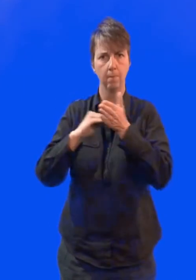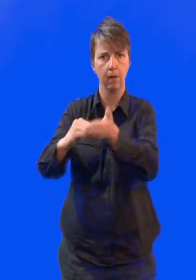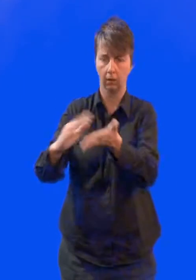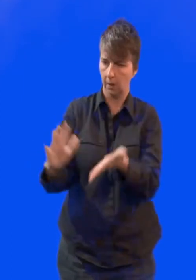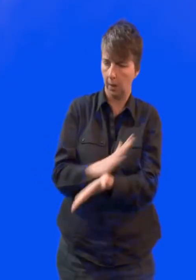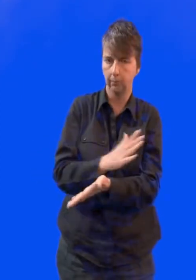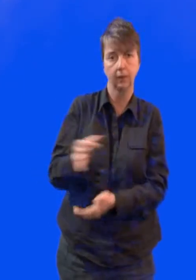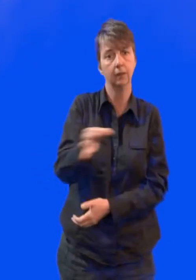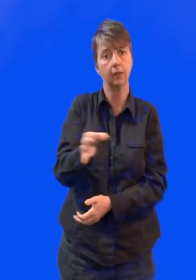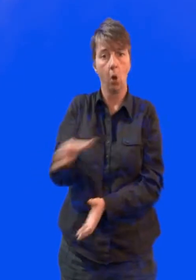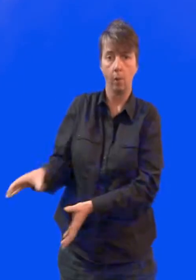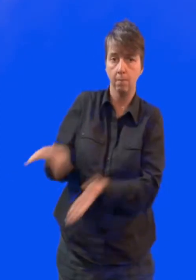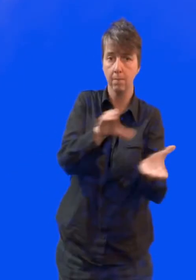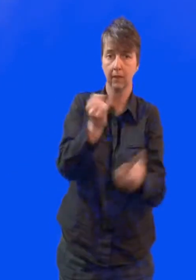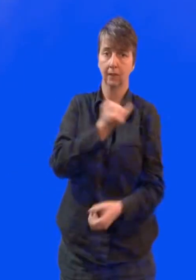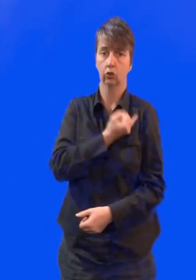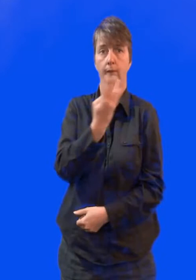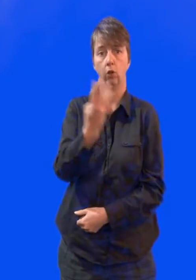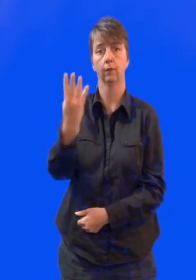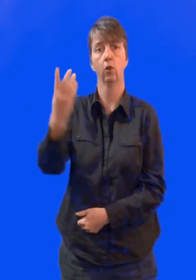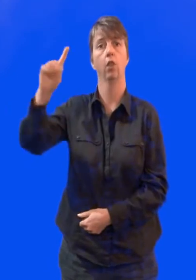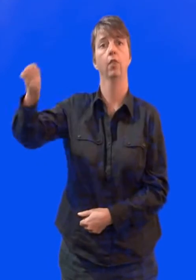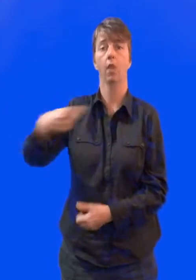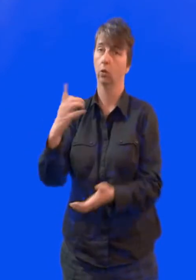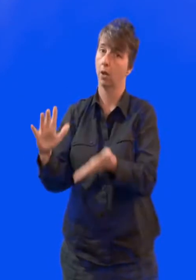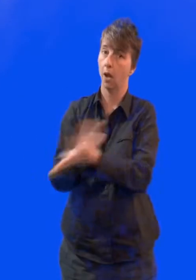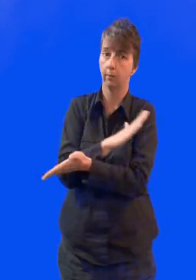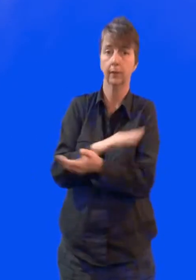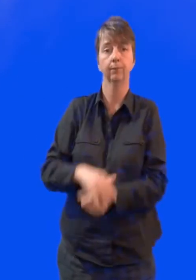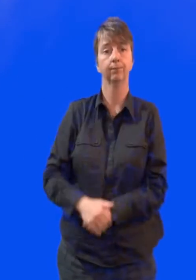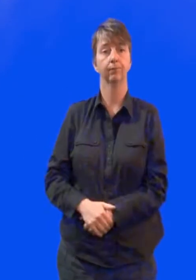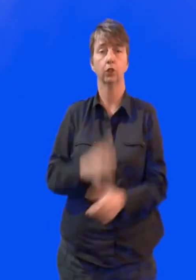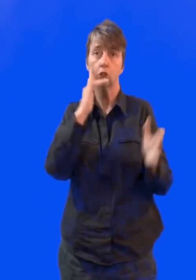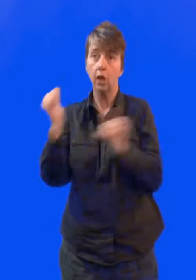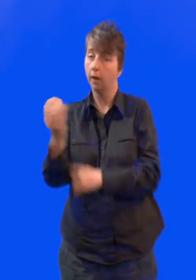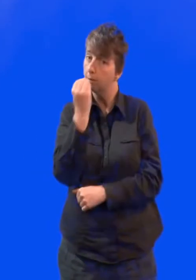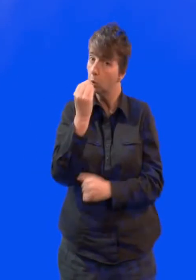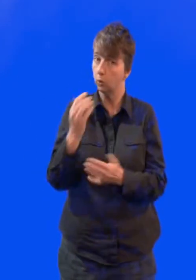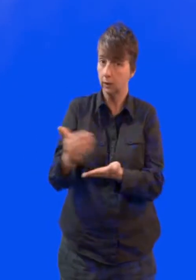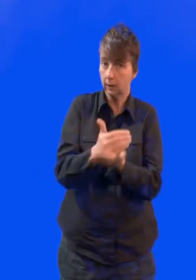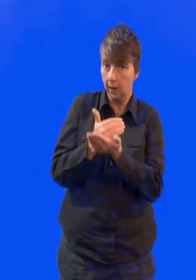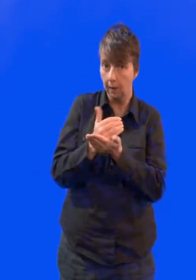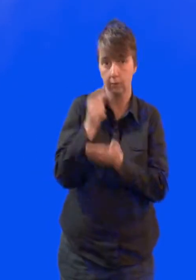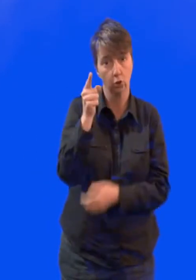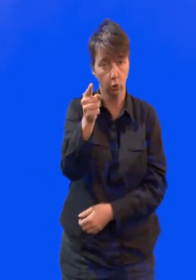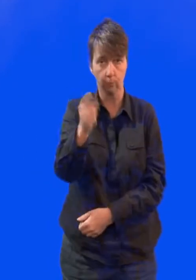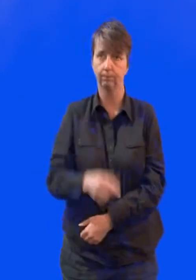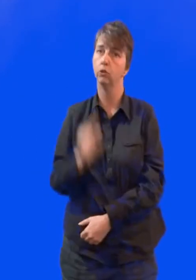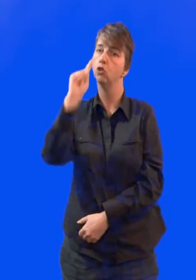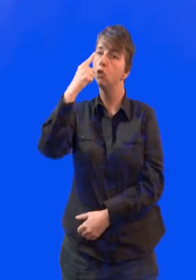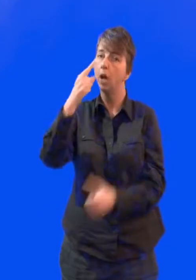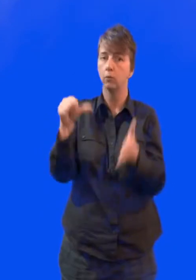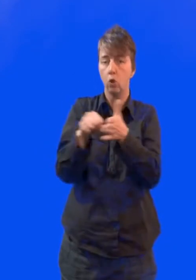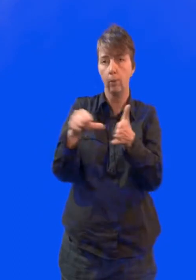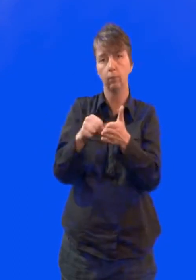640,000 litter bins each year. Our council also makes sure our food is safe to eat.